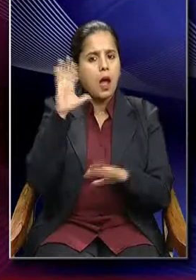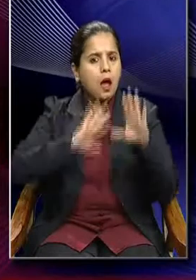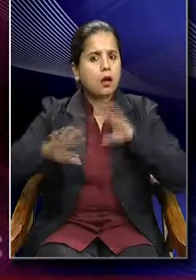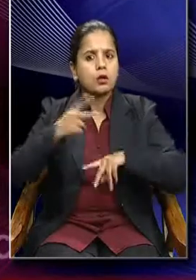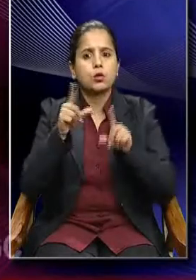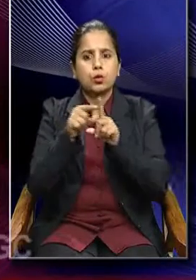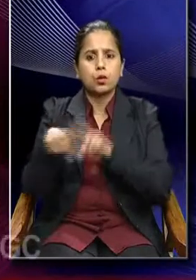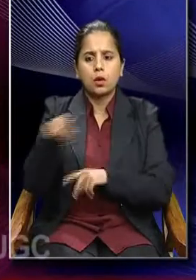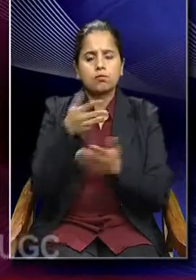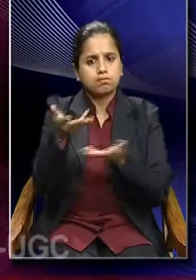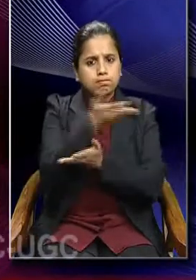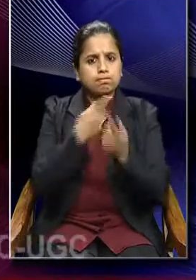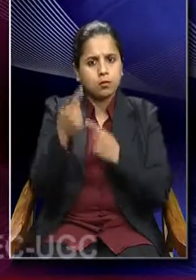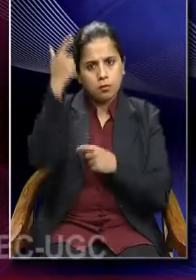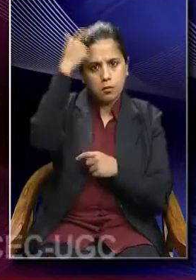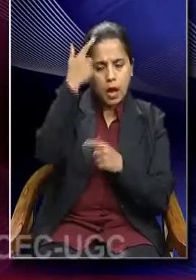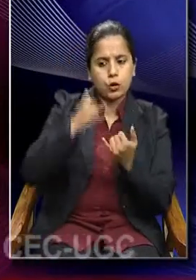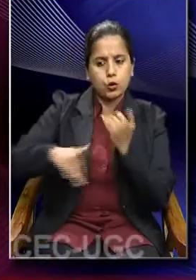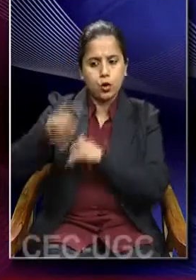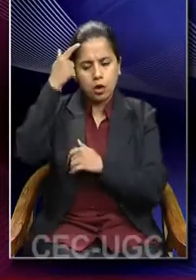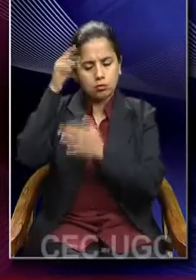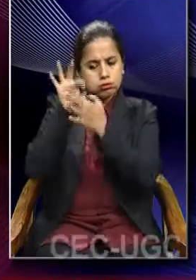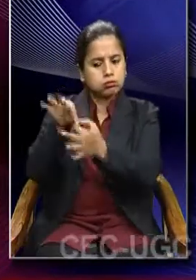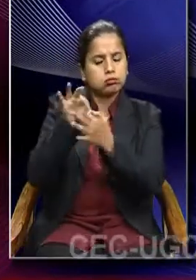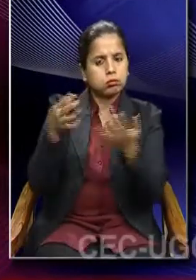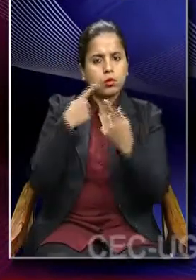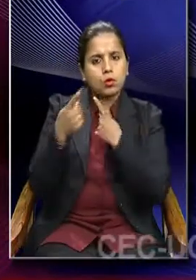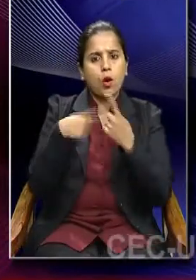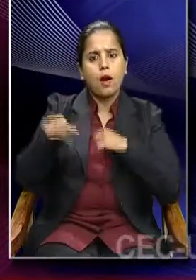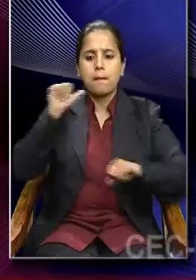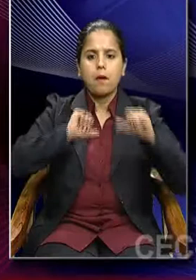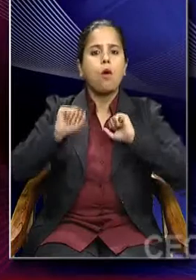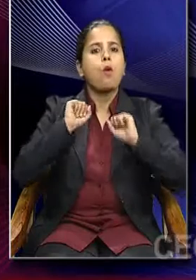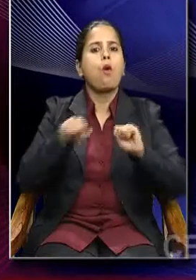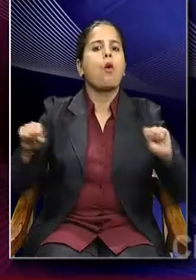interaction between mind and society to perform his part.